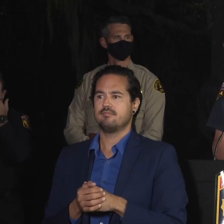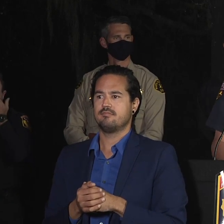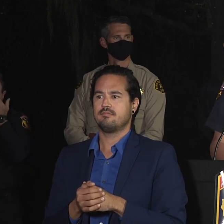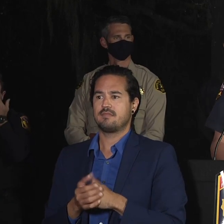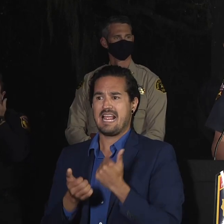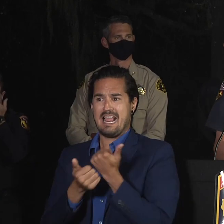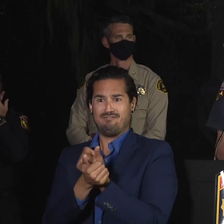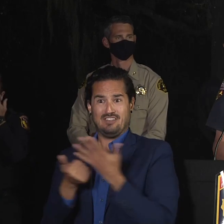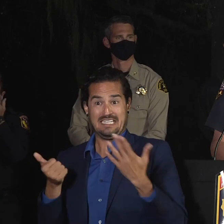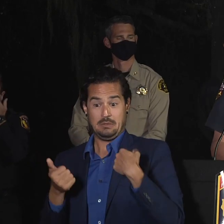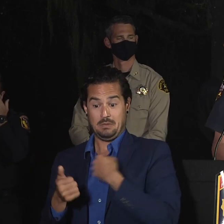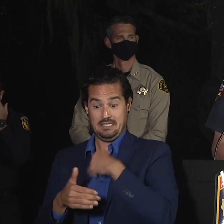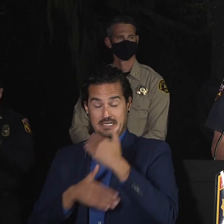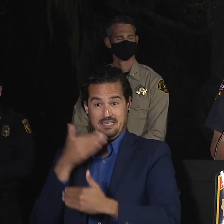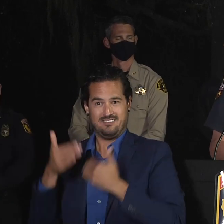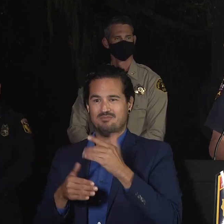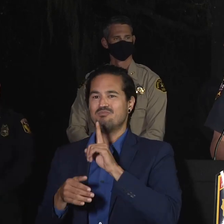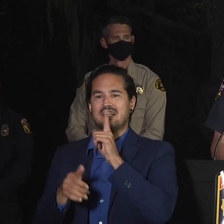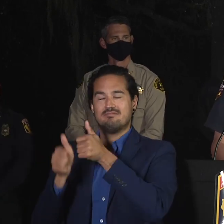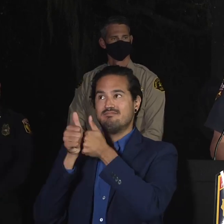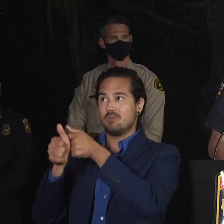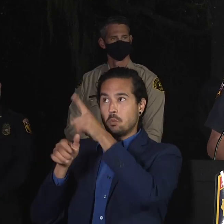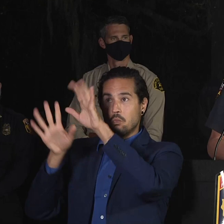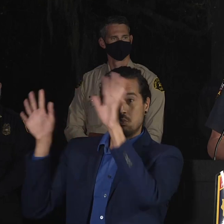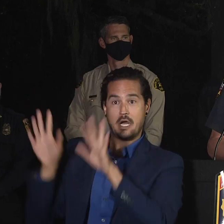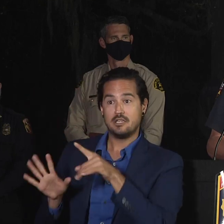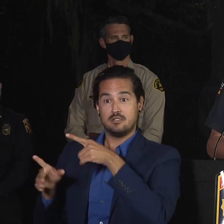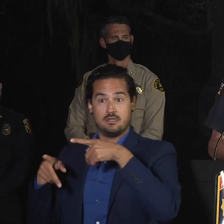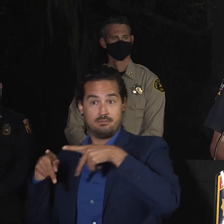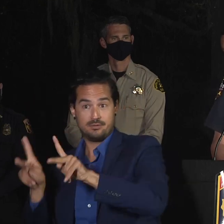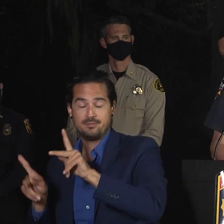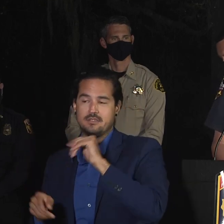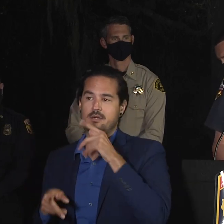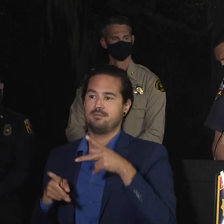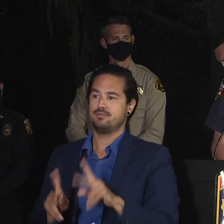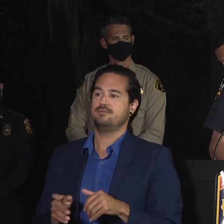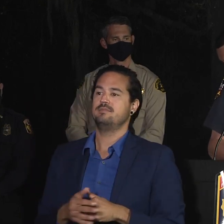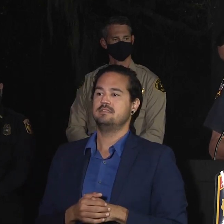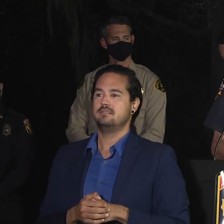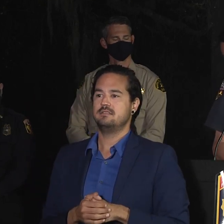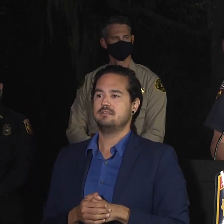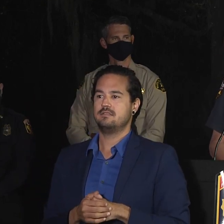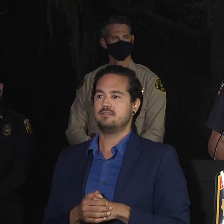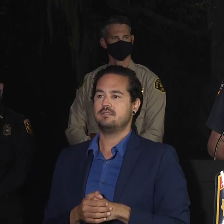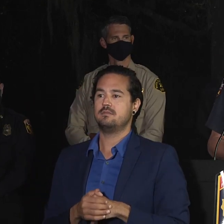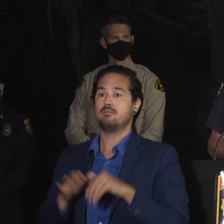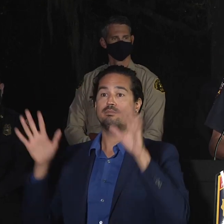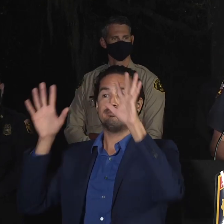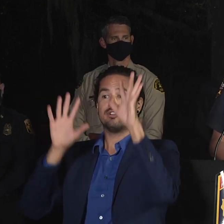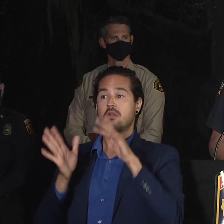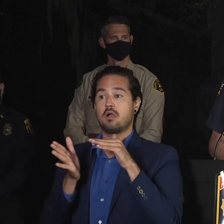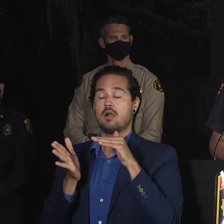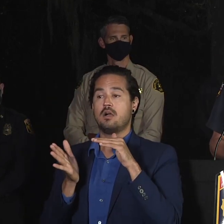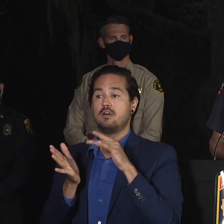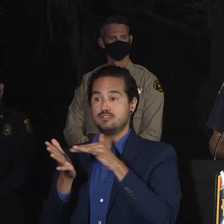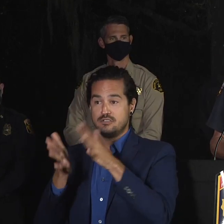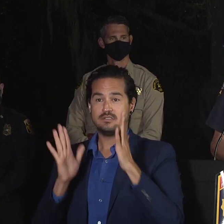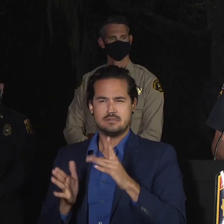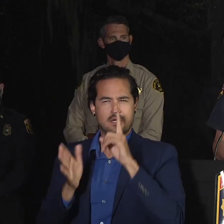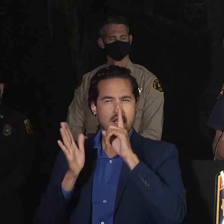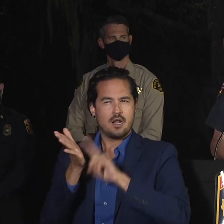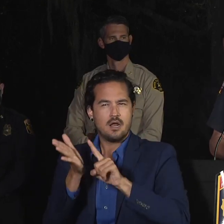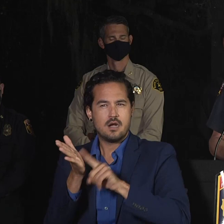forecasts like meteorologists do. And they analyze, I mean, minute by minute, they're sitting there and analyzing the data, crushing that data.